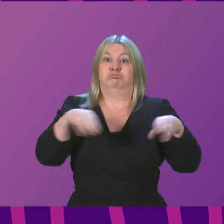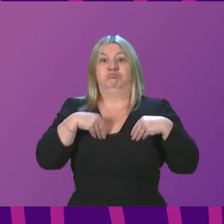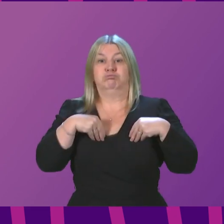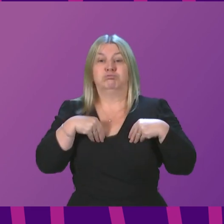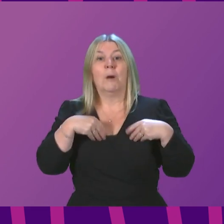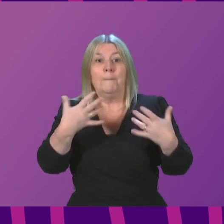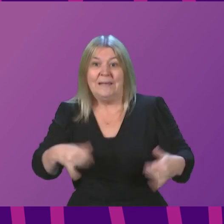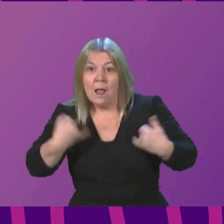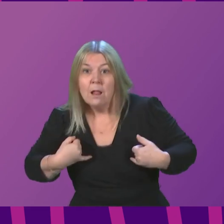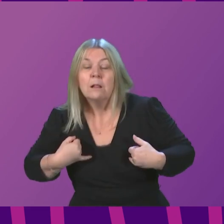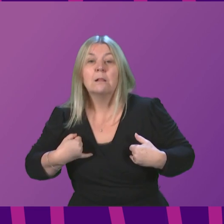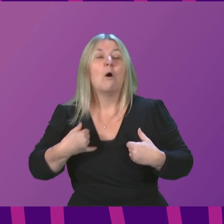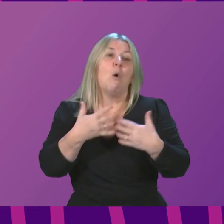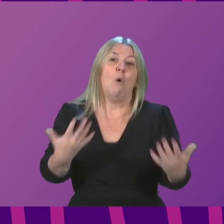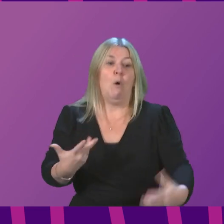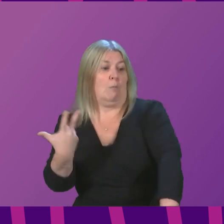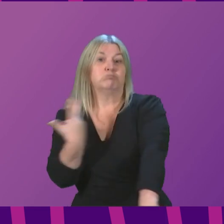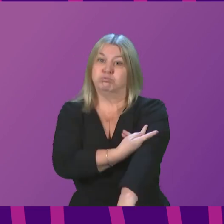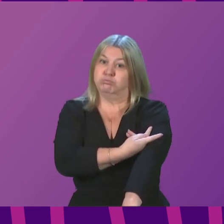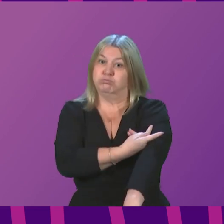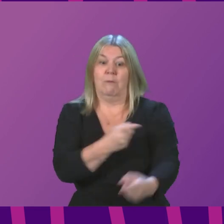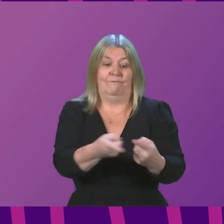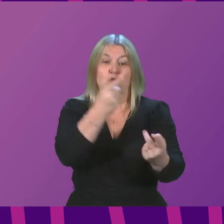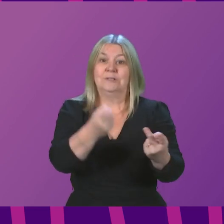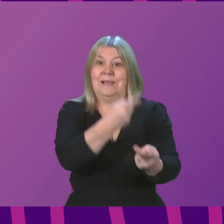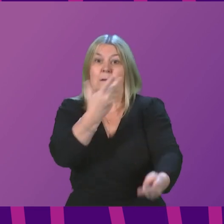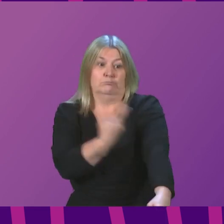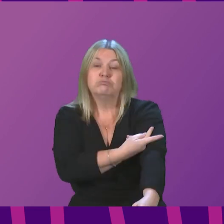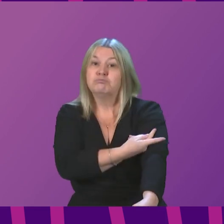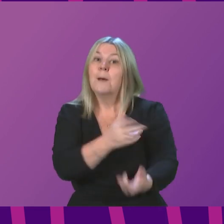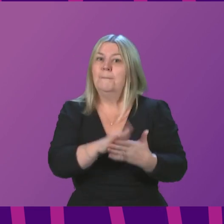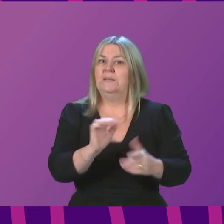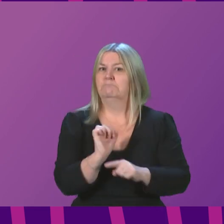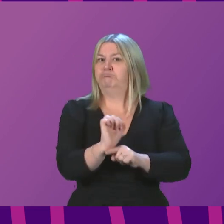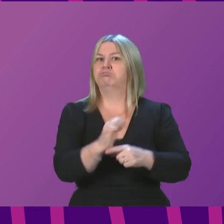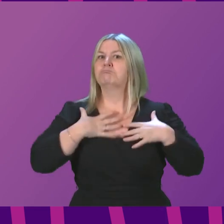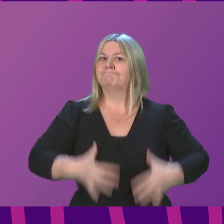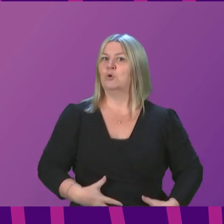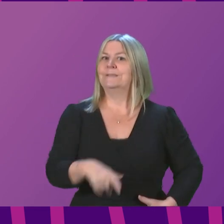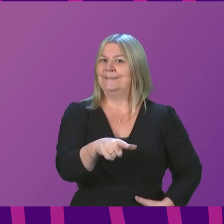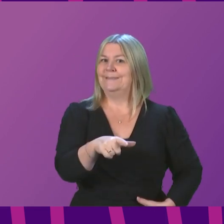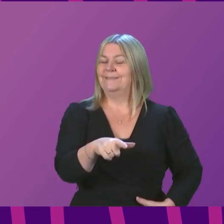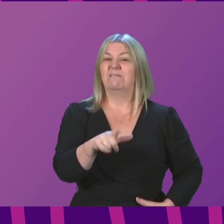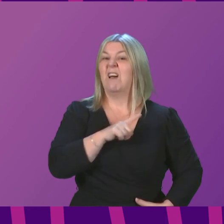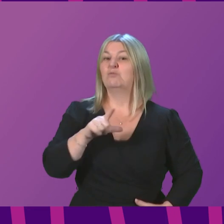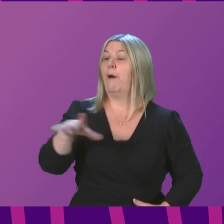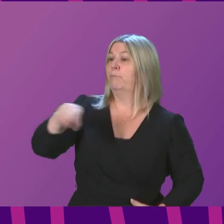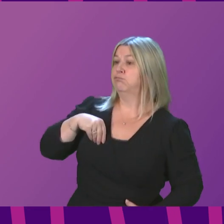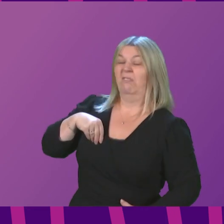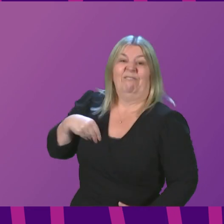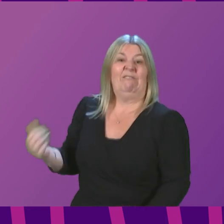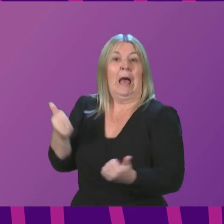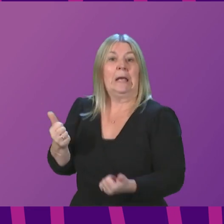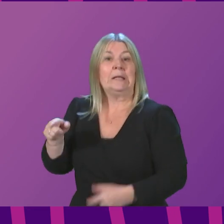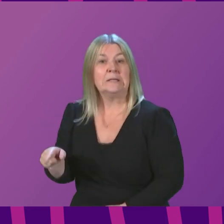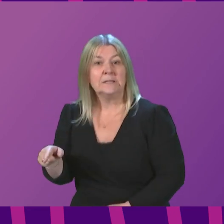that more of those who get it carry a level of immunity that protects them from more serious illness. We do not yet know